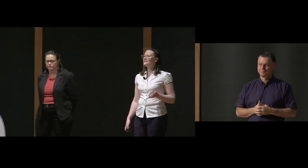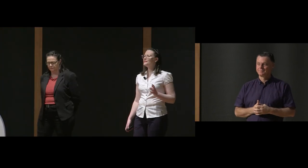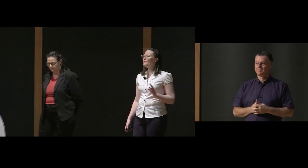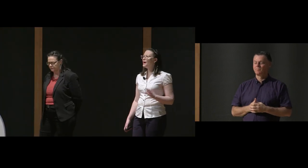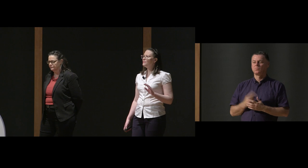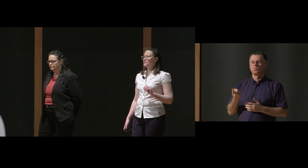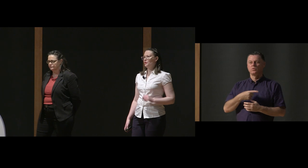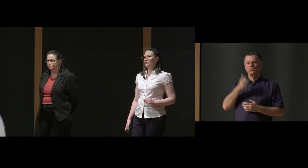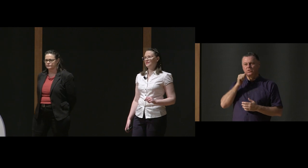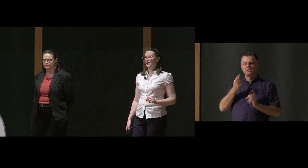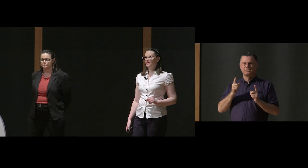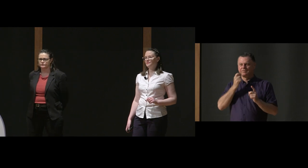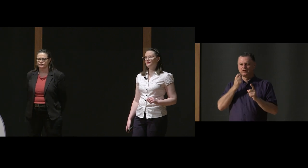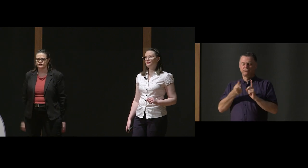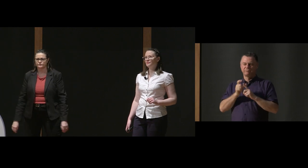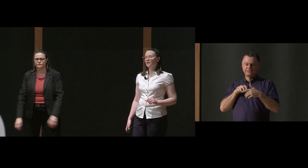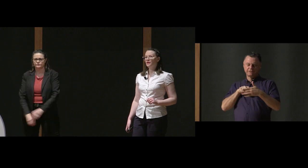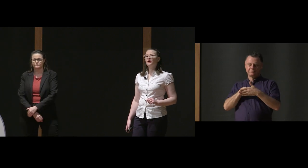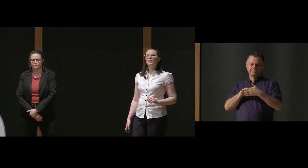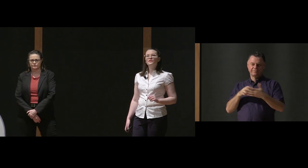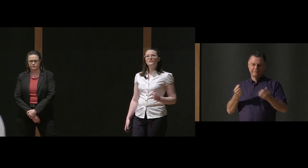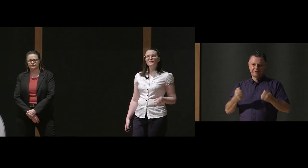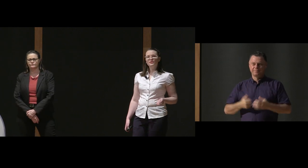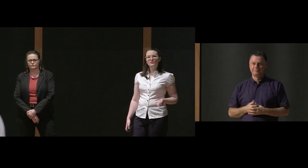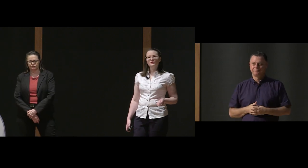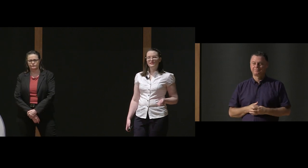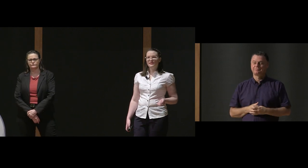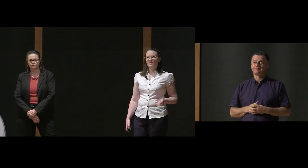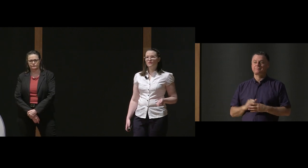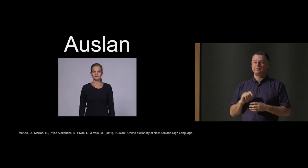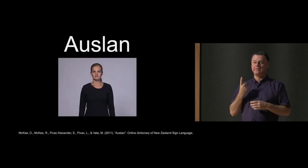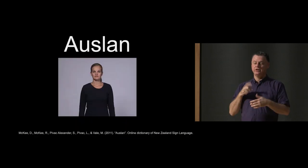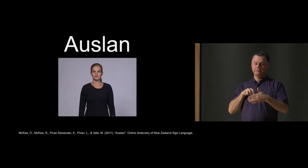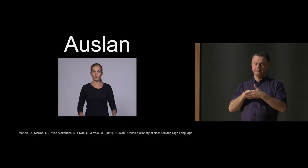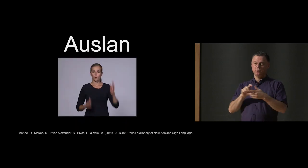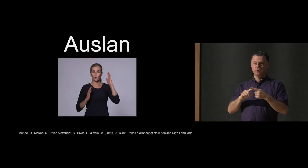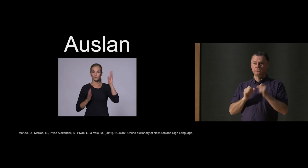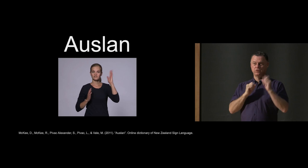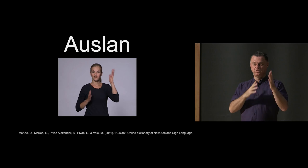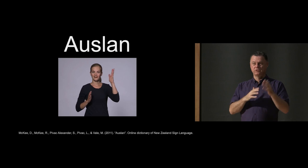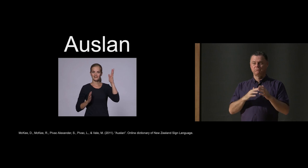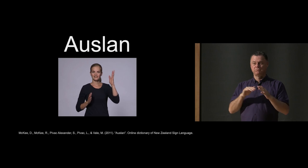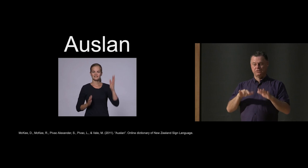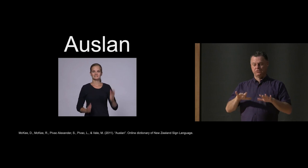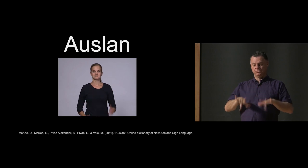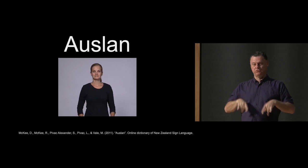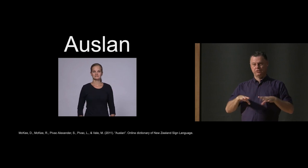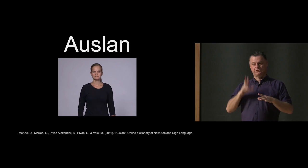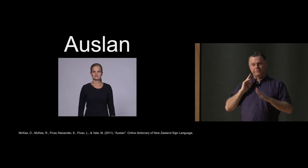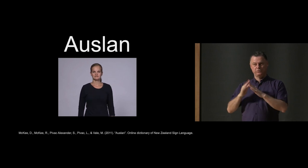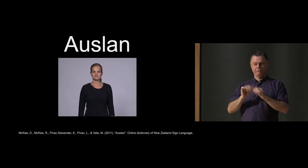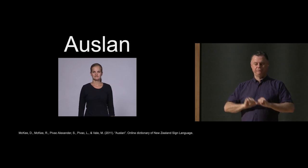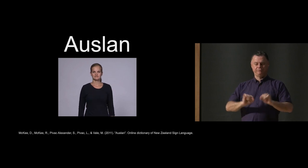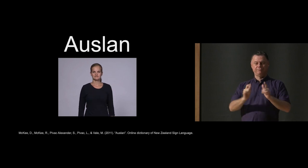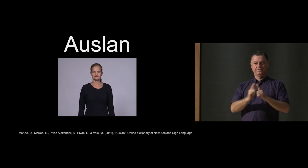we do recognize there might be some hurdles to that. The first hurdle is that Auslan, the sign language of the Australian deaf